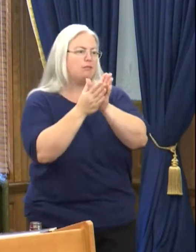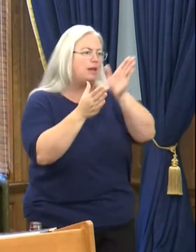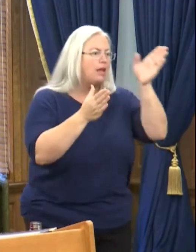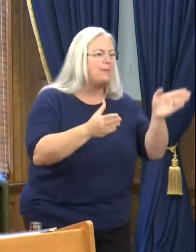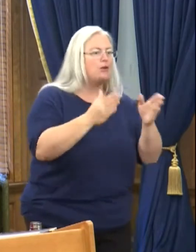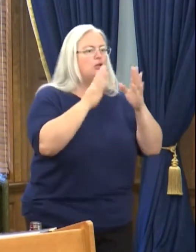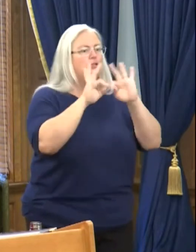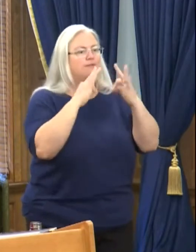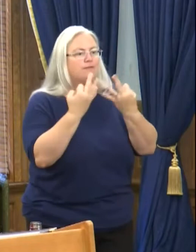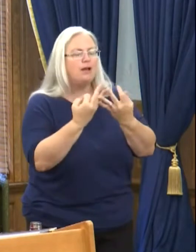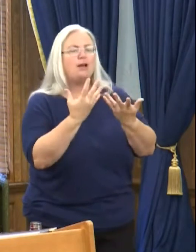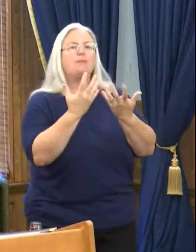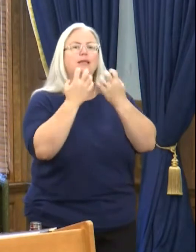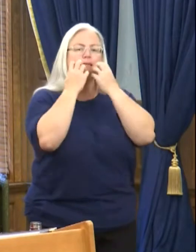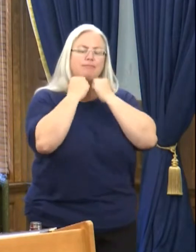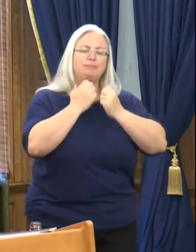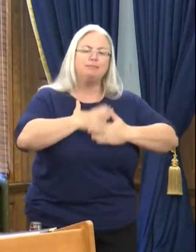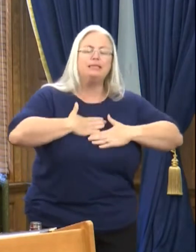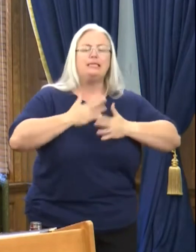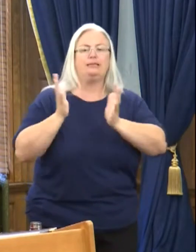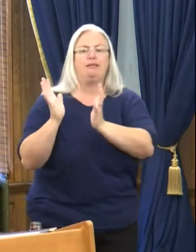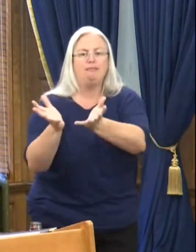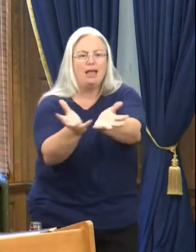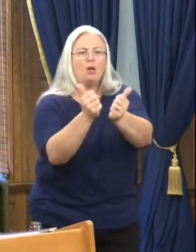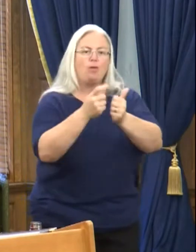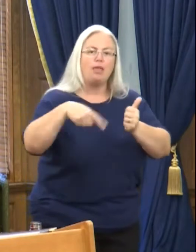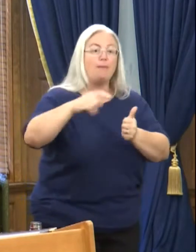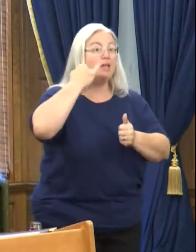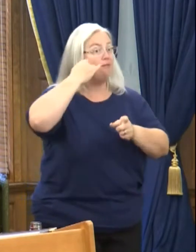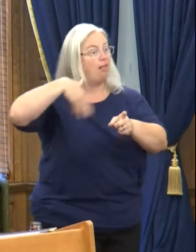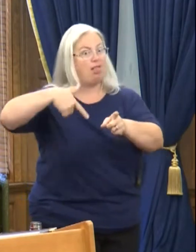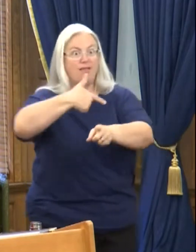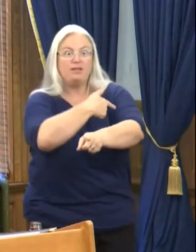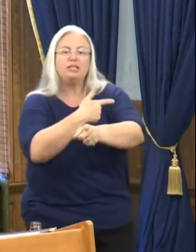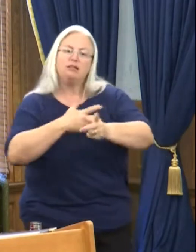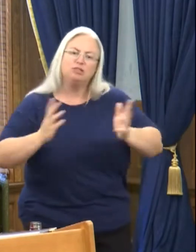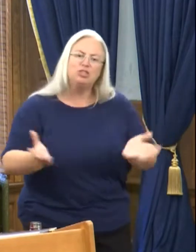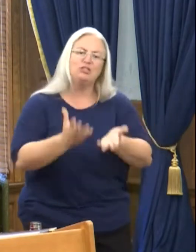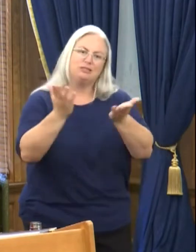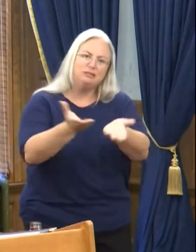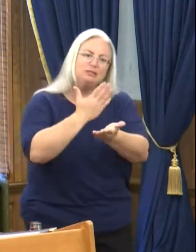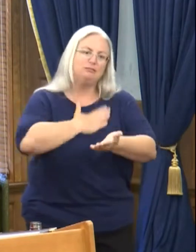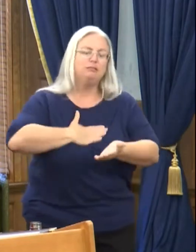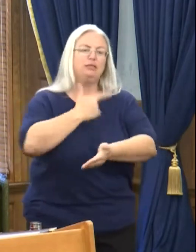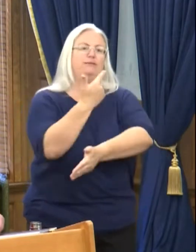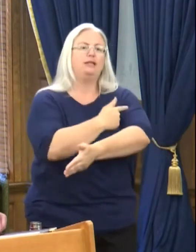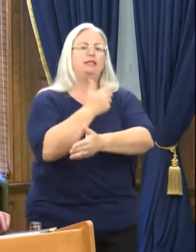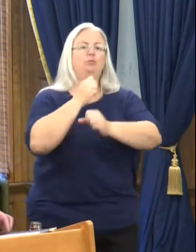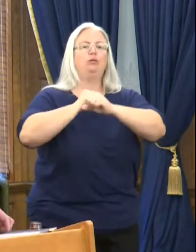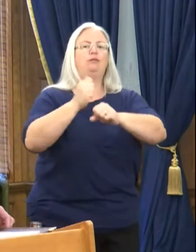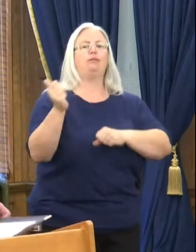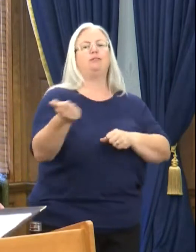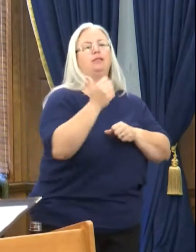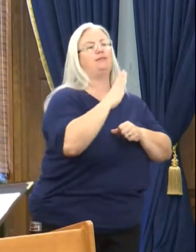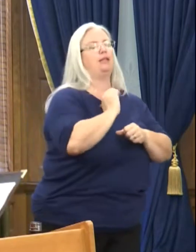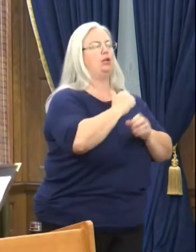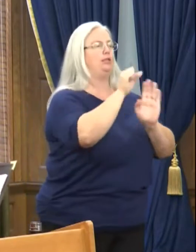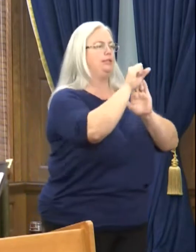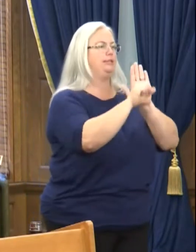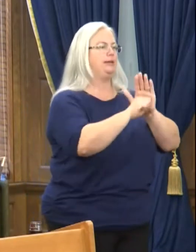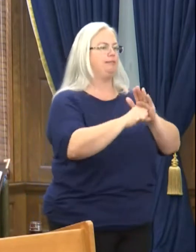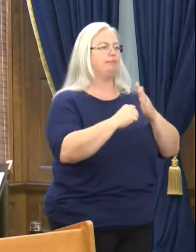loved ones who are unvaccinated and encourage them to get vaccinated to protect themselves and our state.